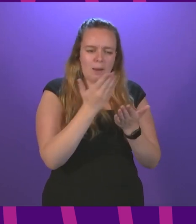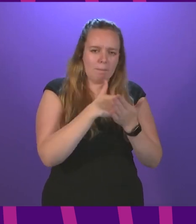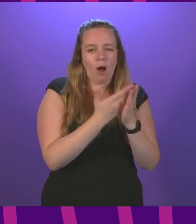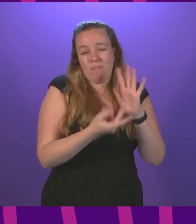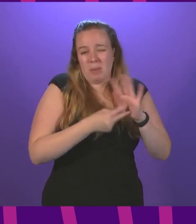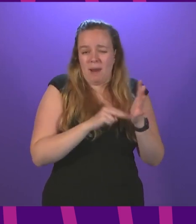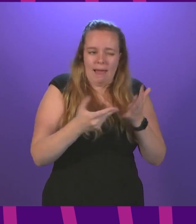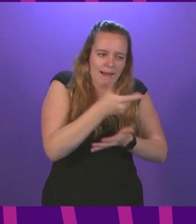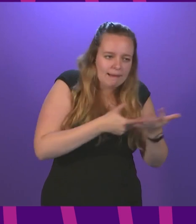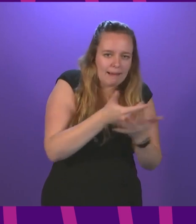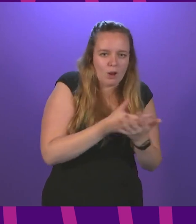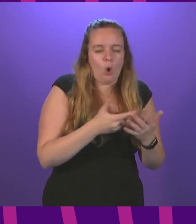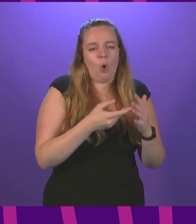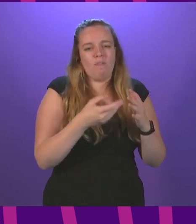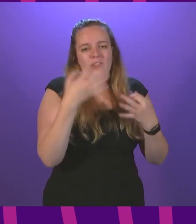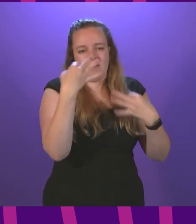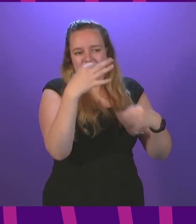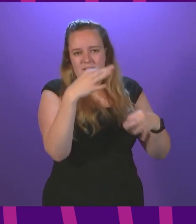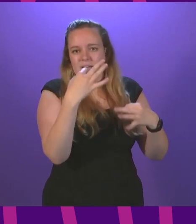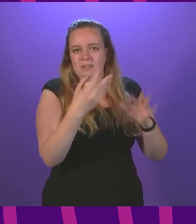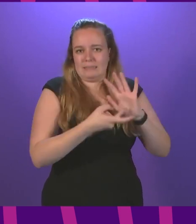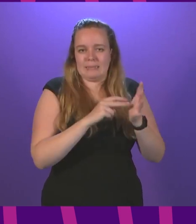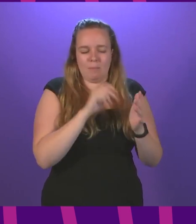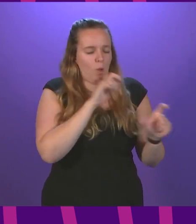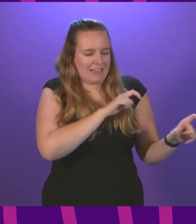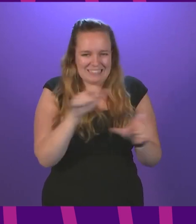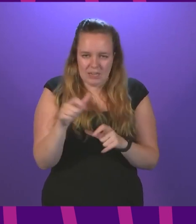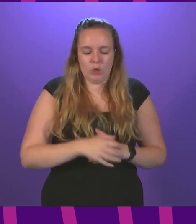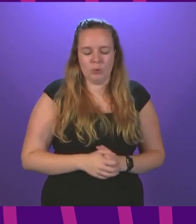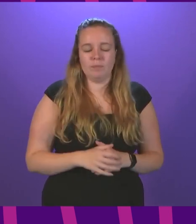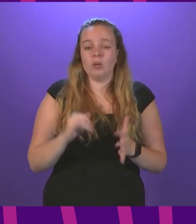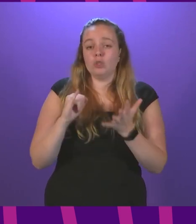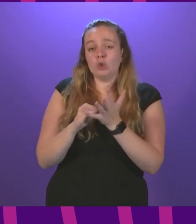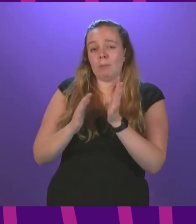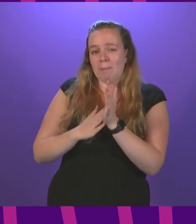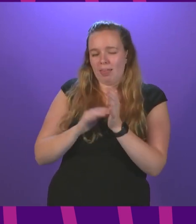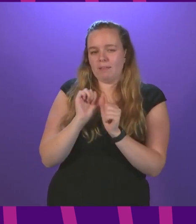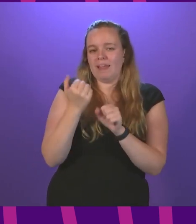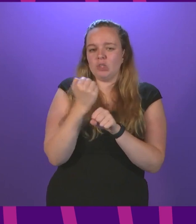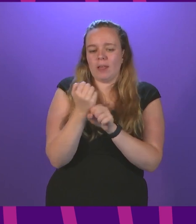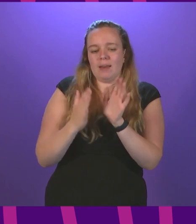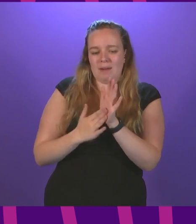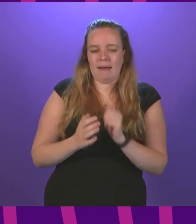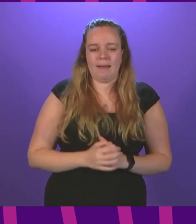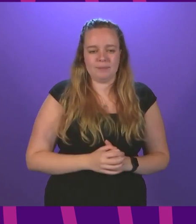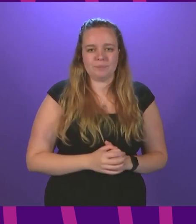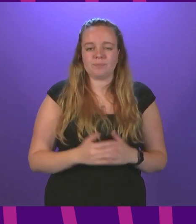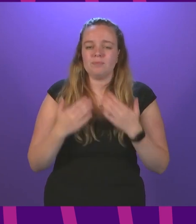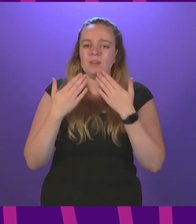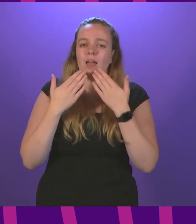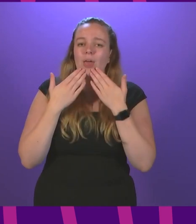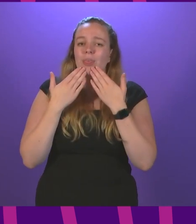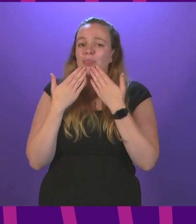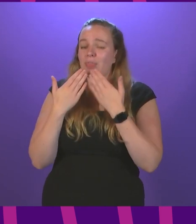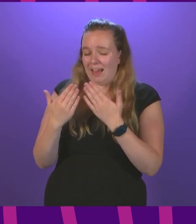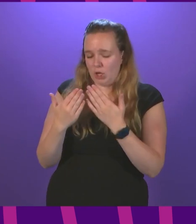planning of the vaccine certification scheme and will continue to be so Stuart McMillan to be followed by Gillian Mackay thank you very much also to